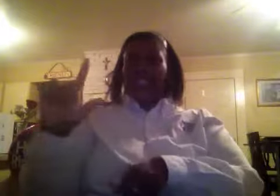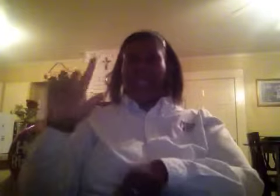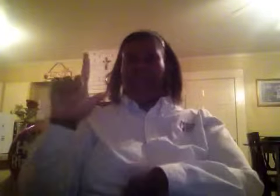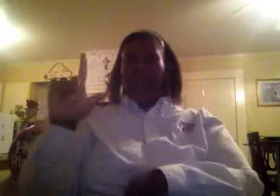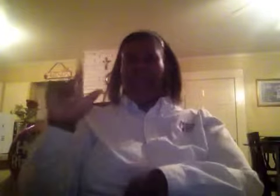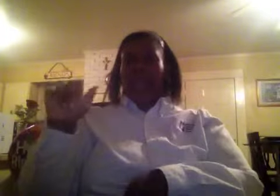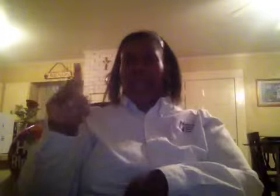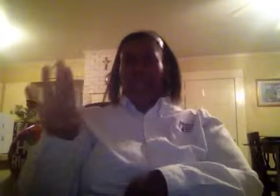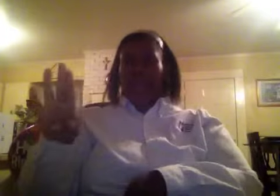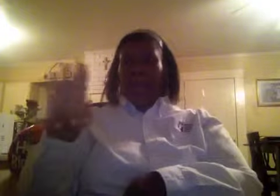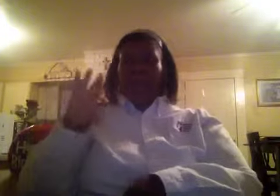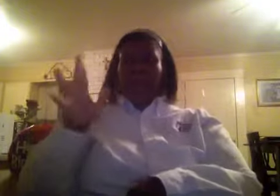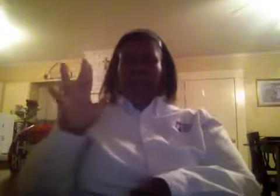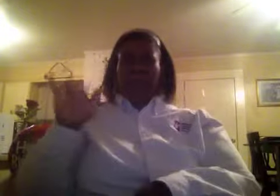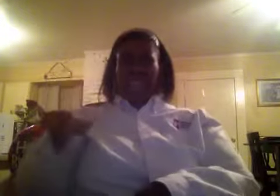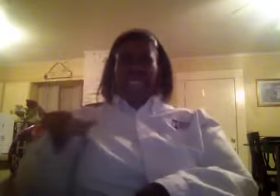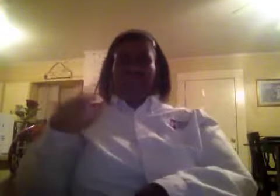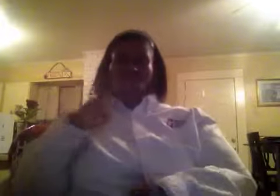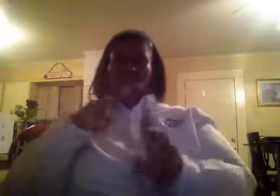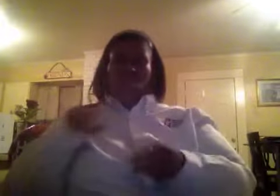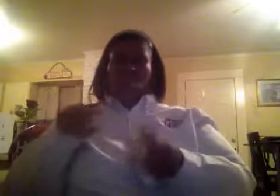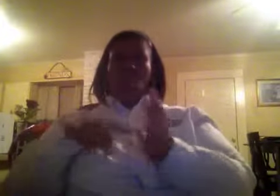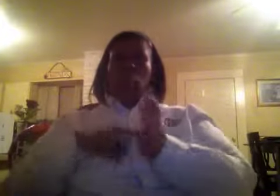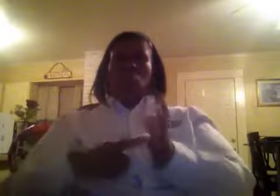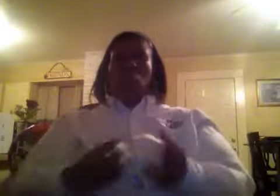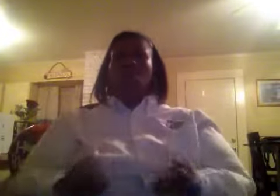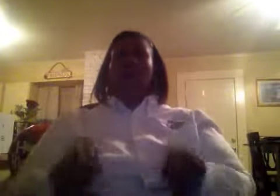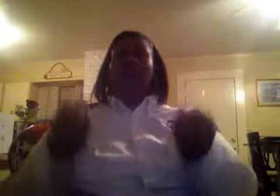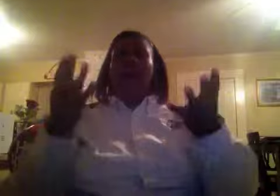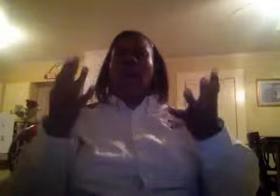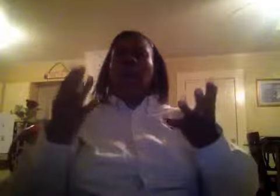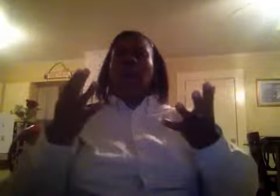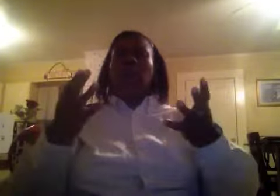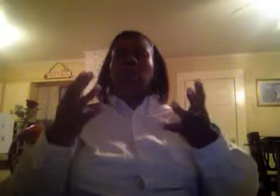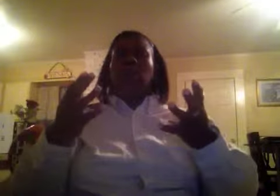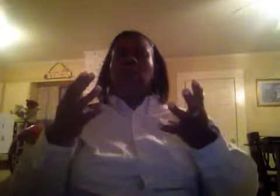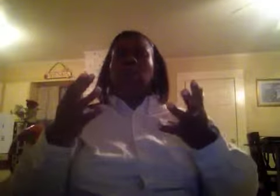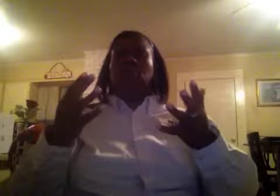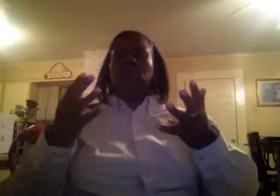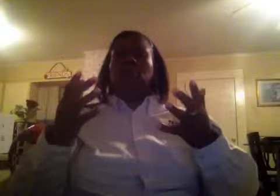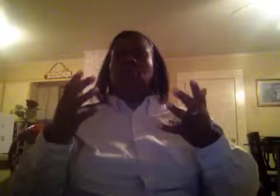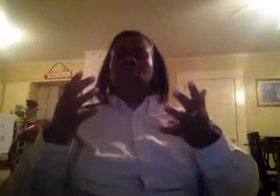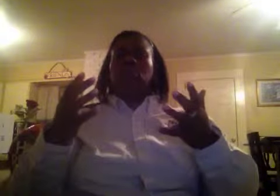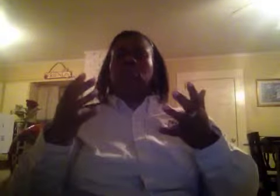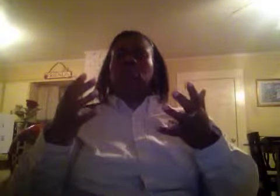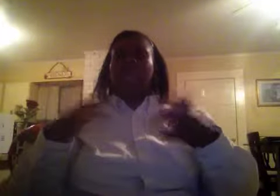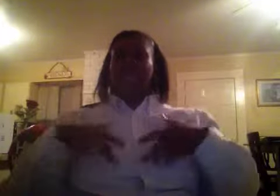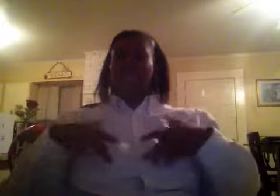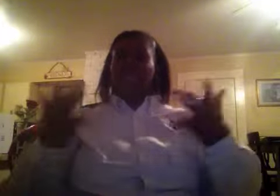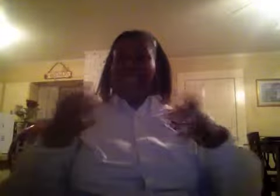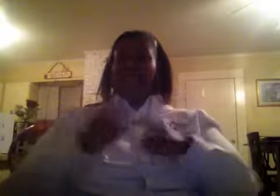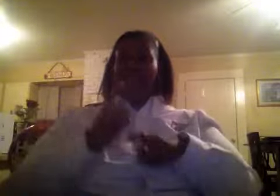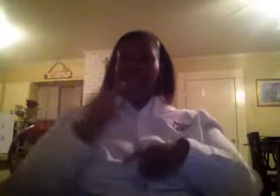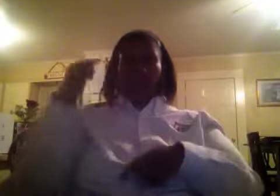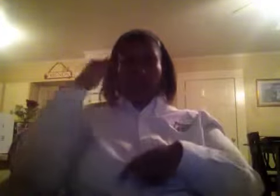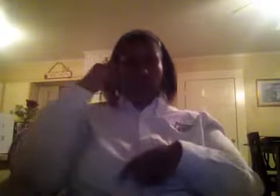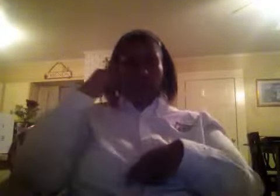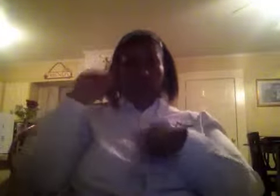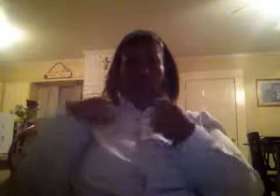occupied while the person is driving. Devices like these, he says, will